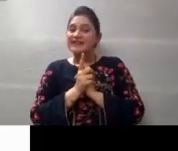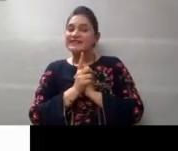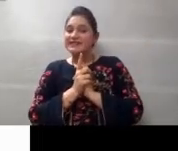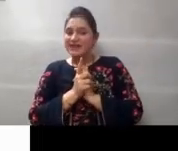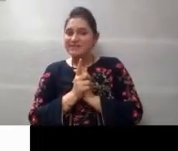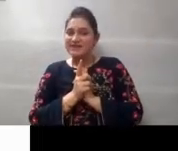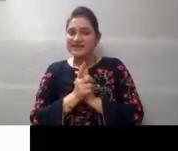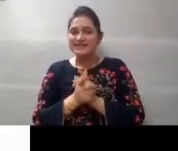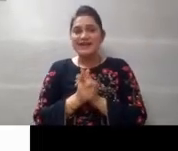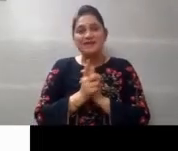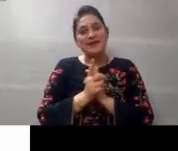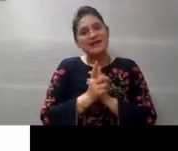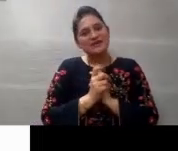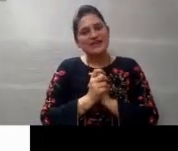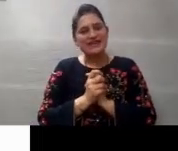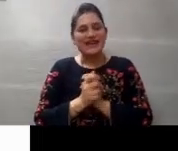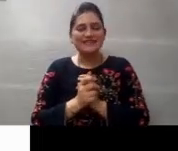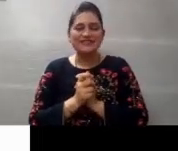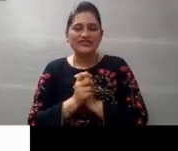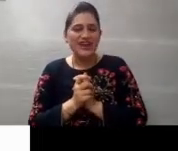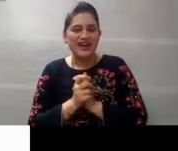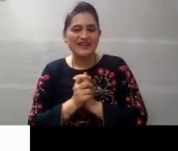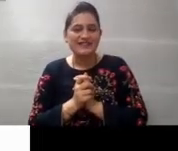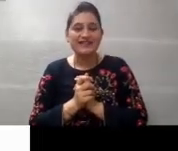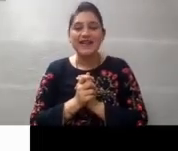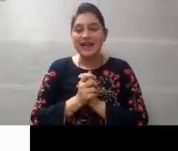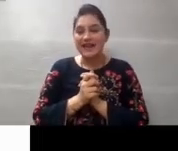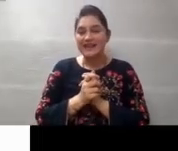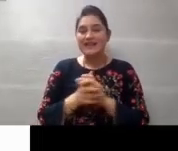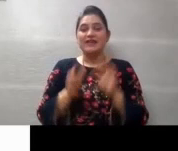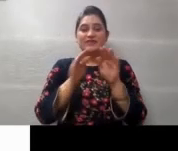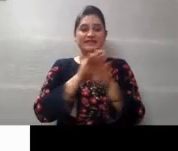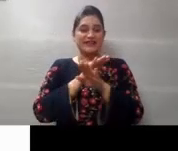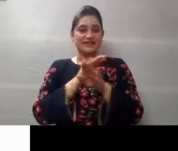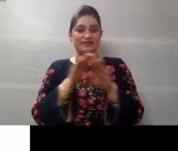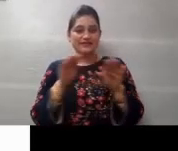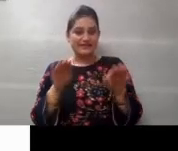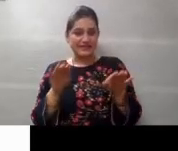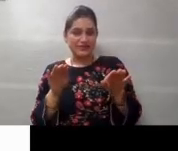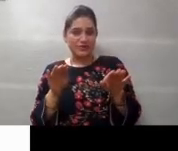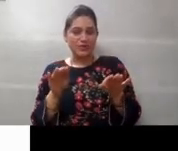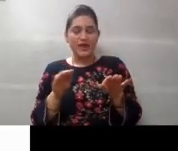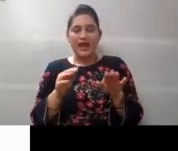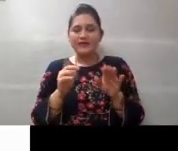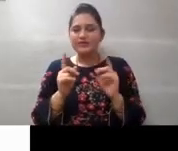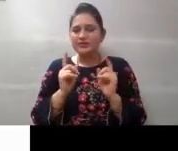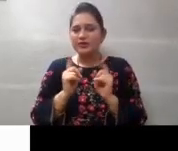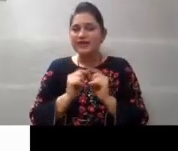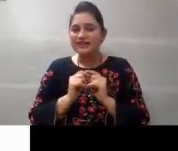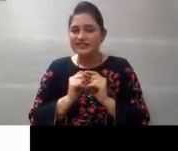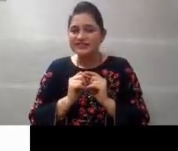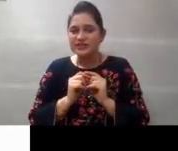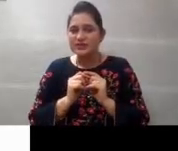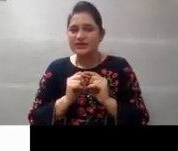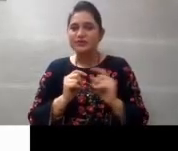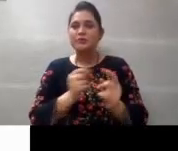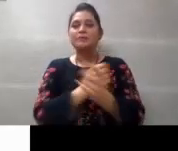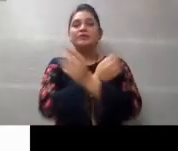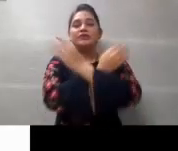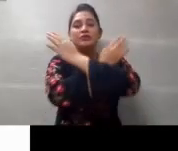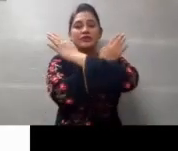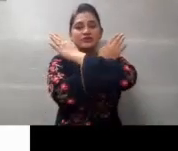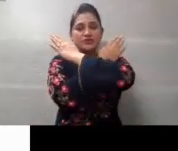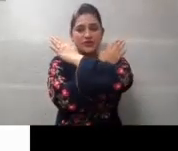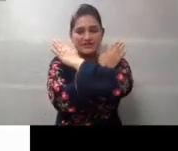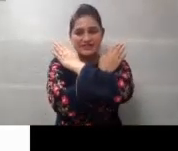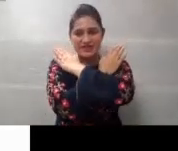to recite the numbers by looking at the chart. And we start with zero. And today what actions you will do.